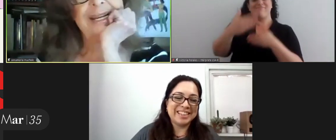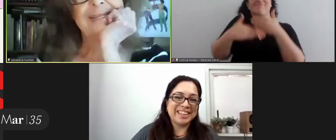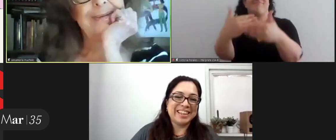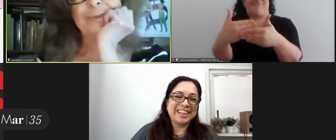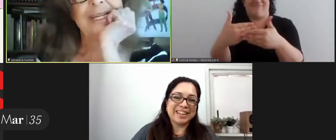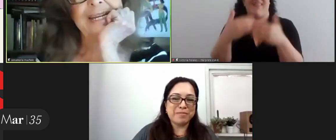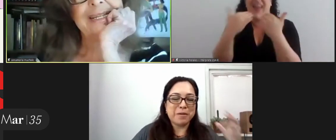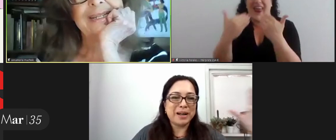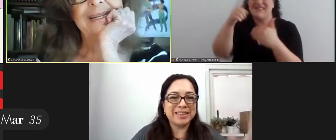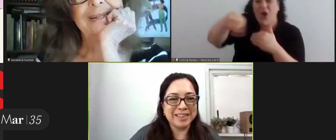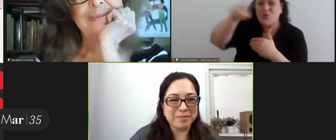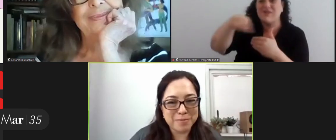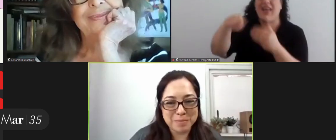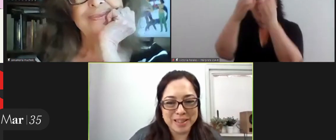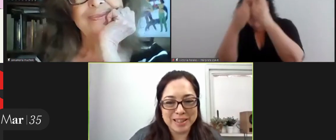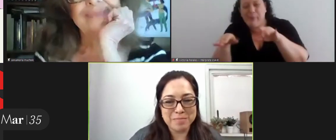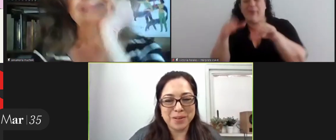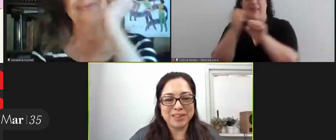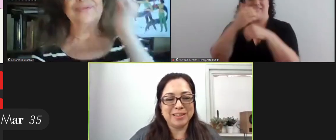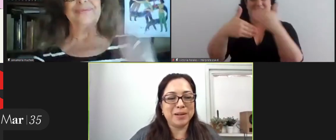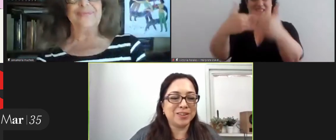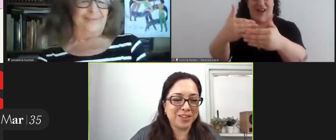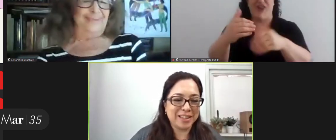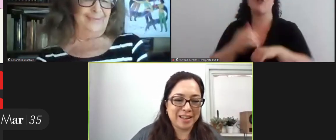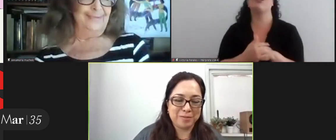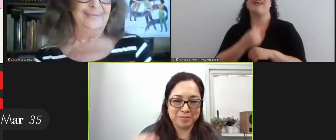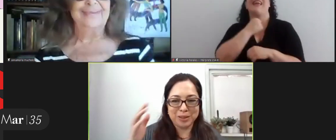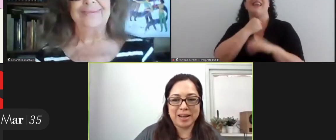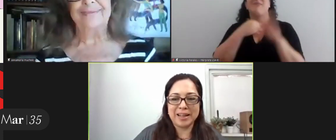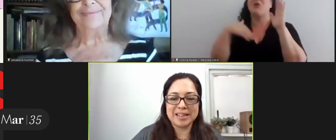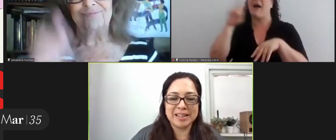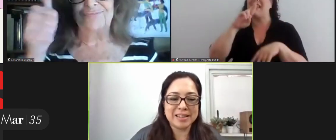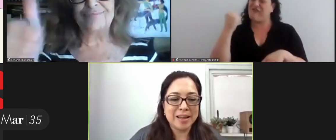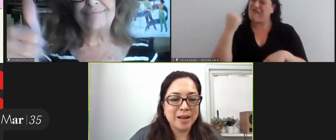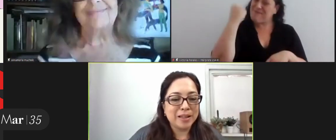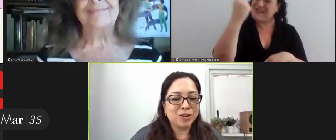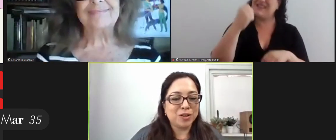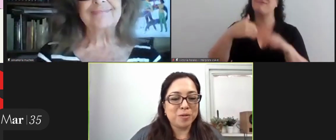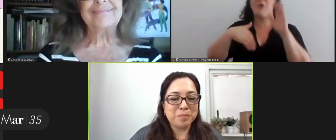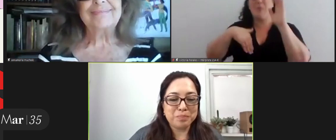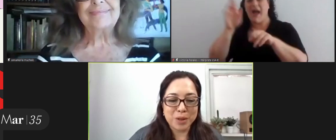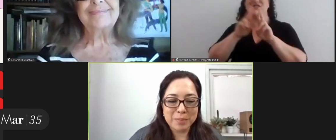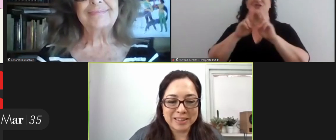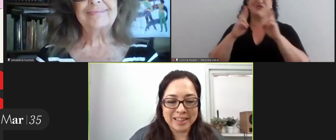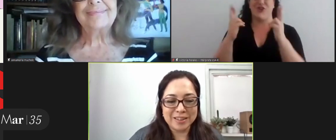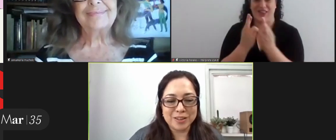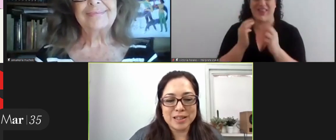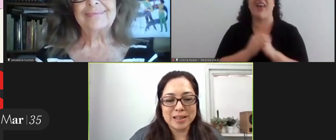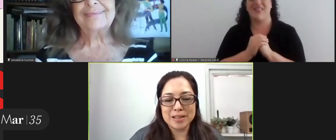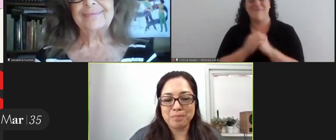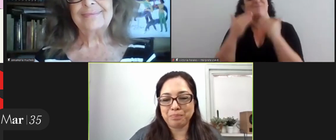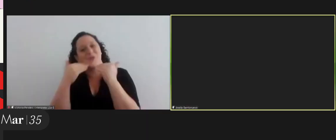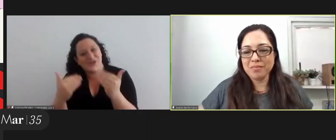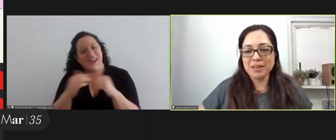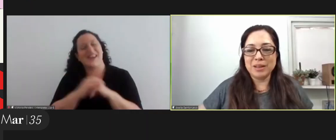you paved the way, so we want more feminisms and more sorority. Thank you very